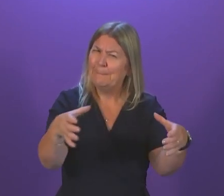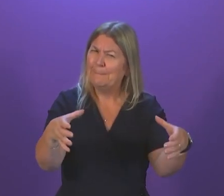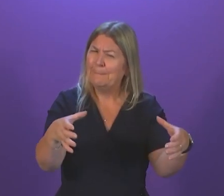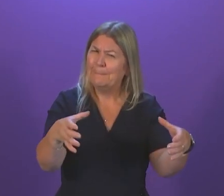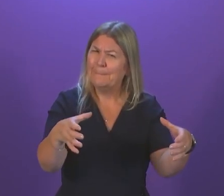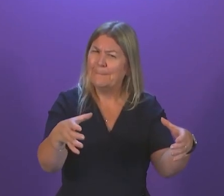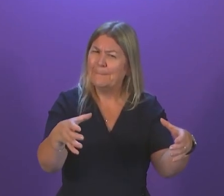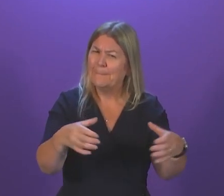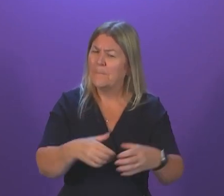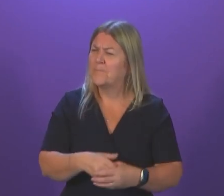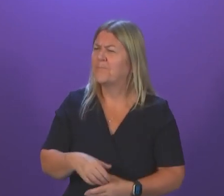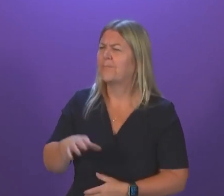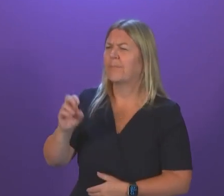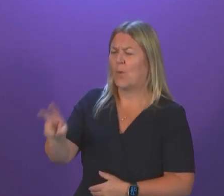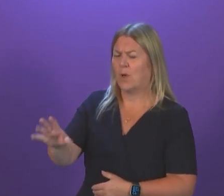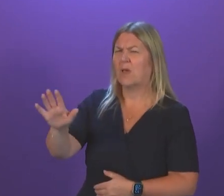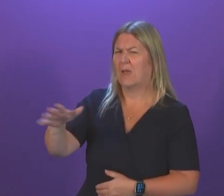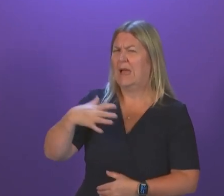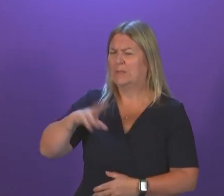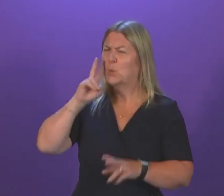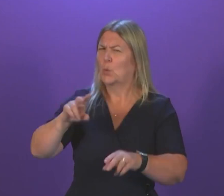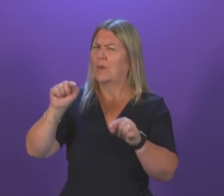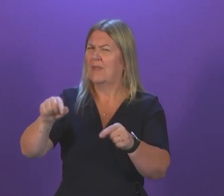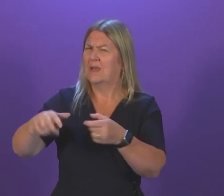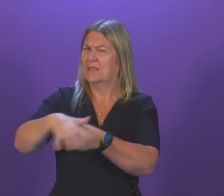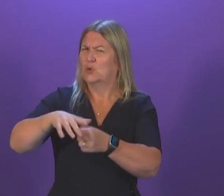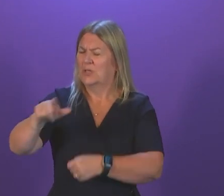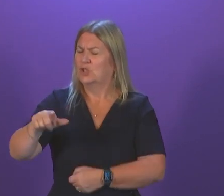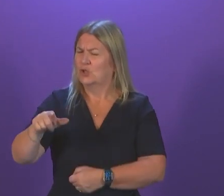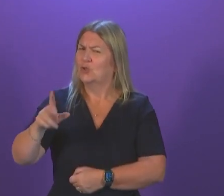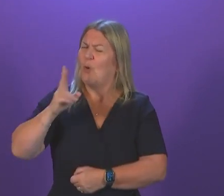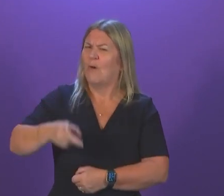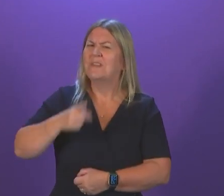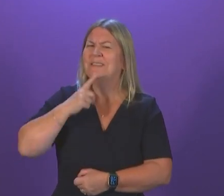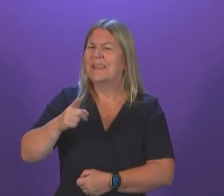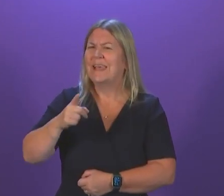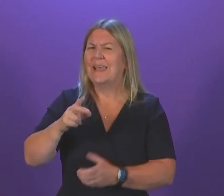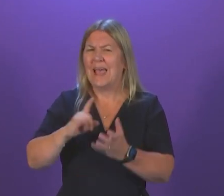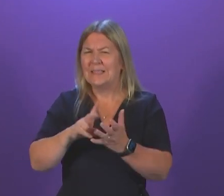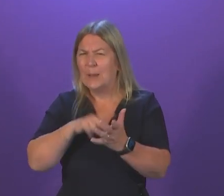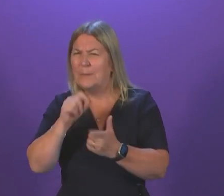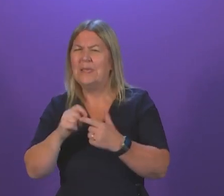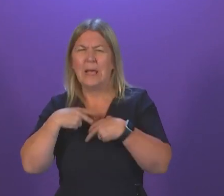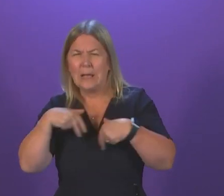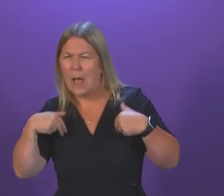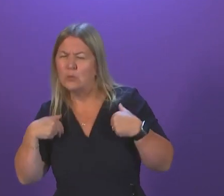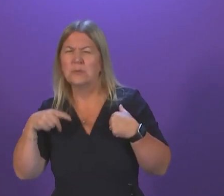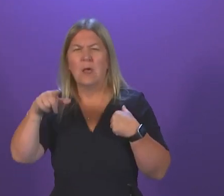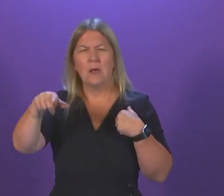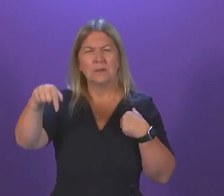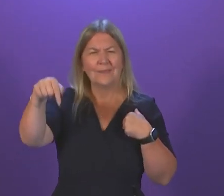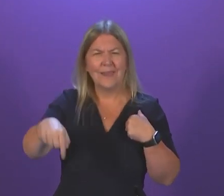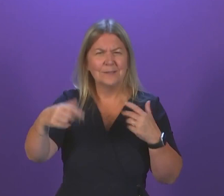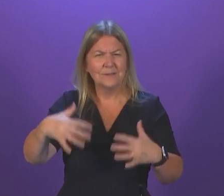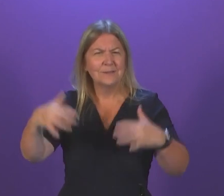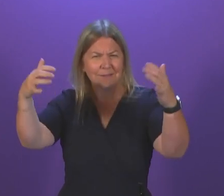happily look at what the situation is. Often claims are made about the views of SNP councillors or councillors in this chamber